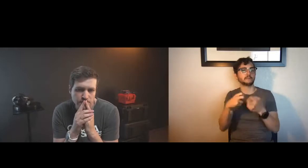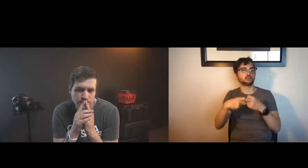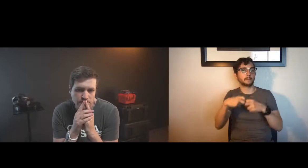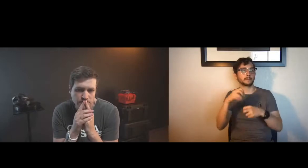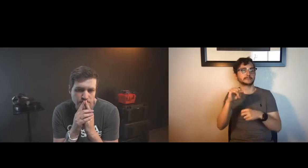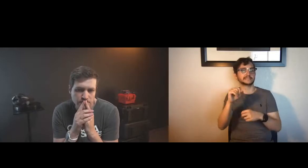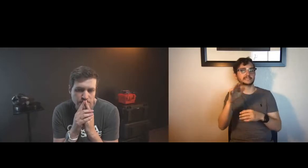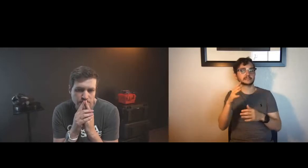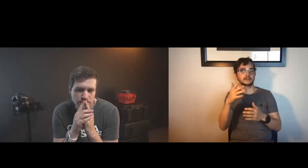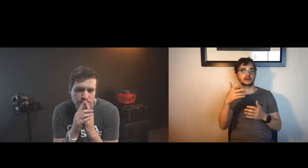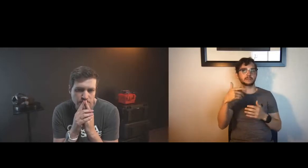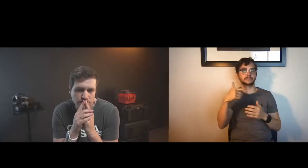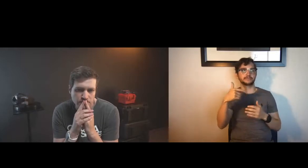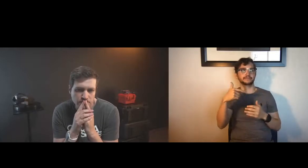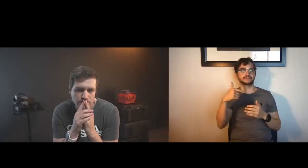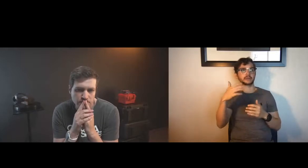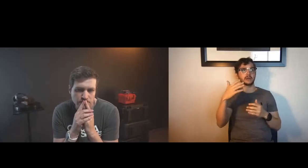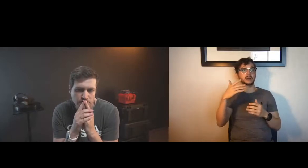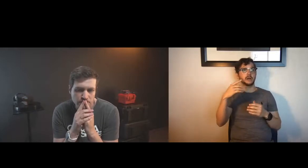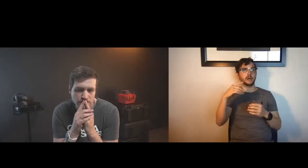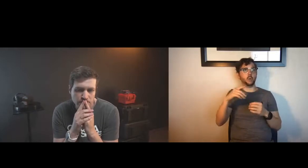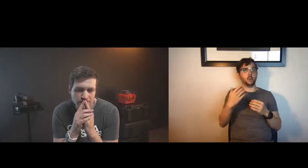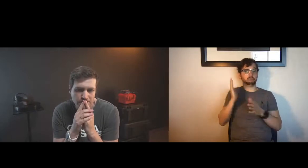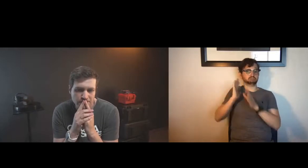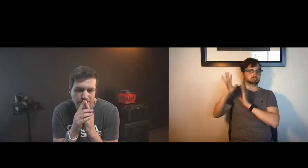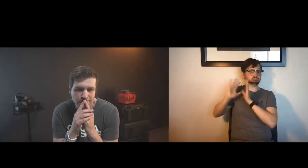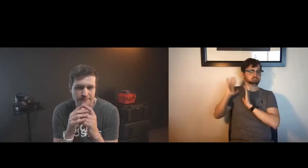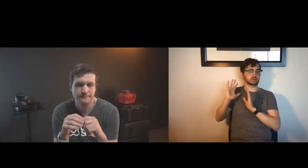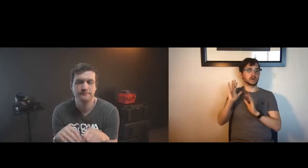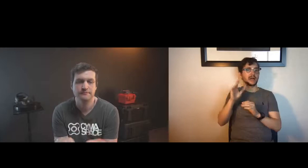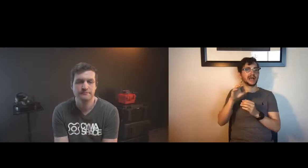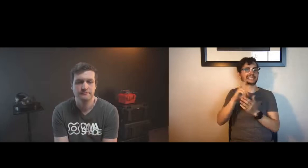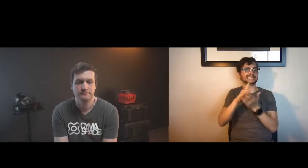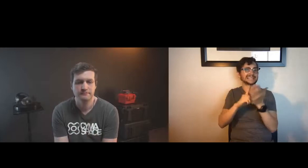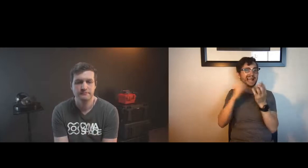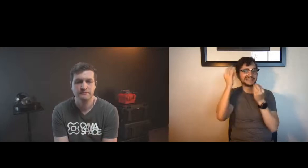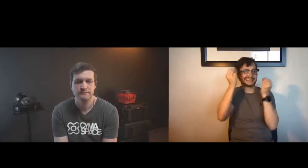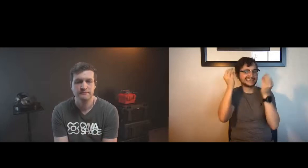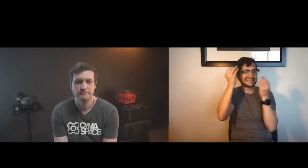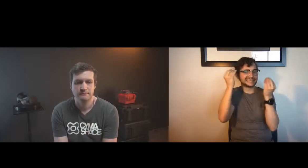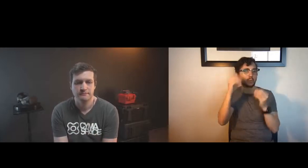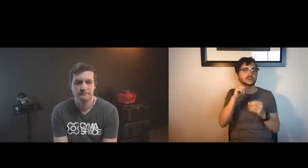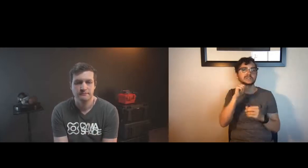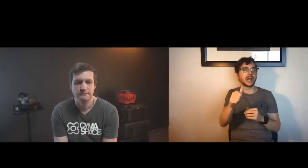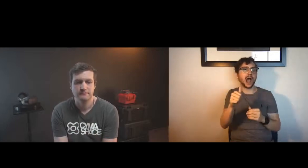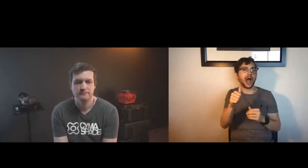yeah i think one part of the problem maybe a small part of it is that historically